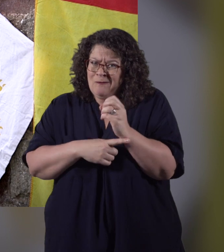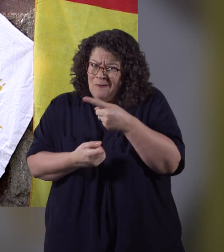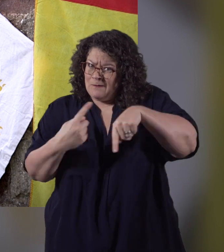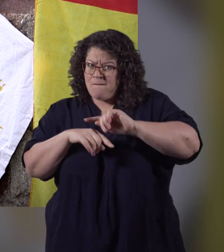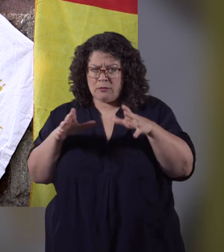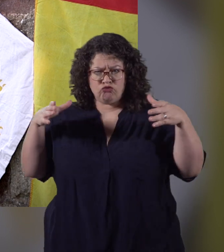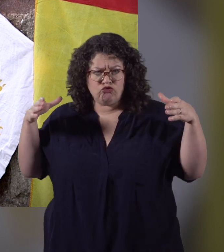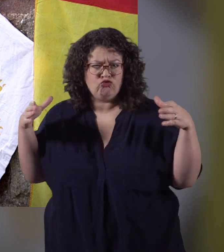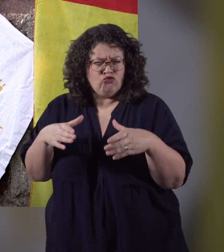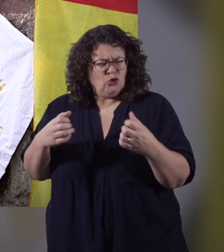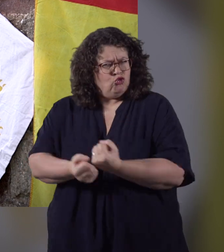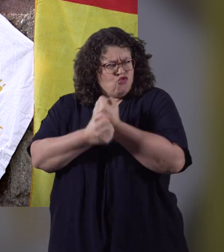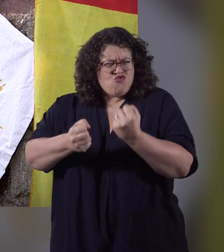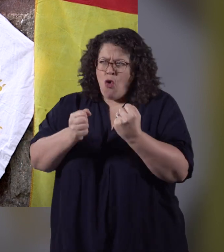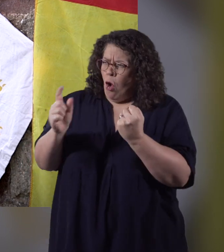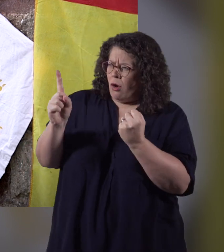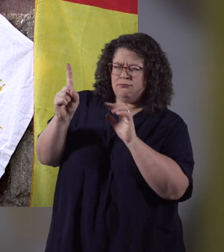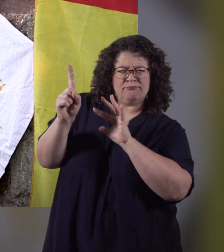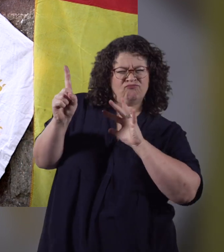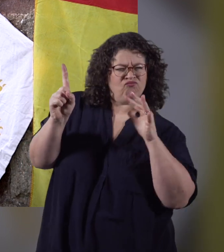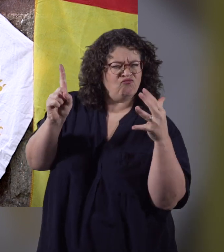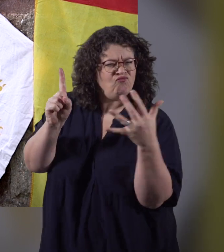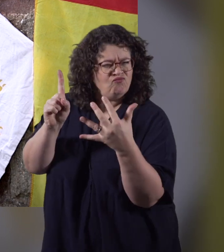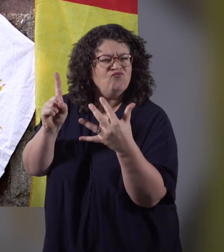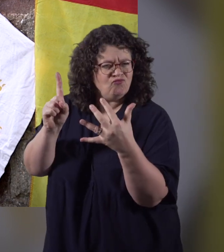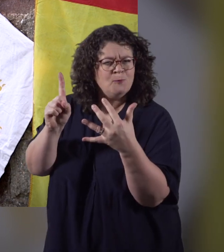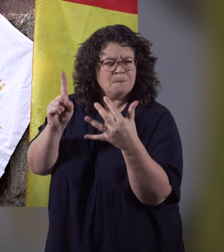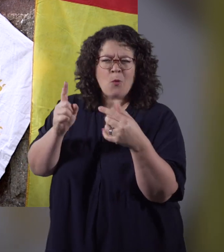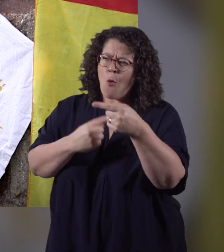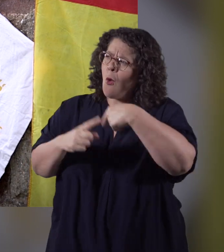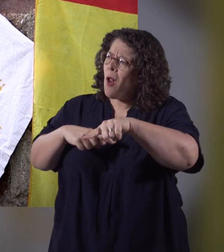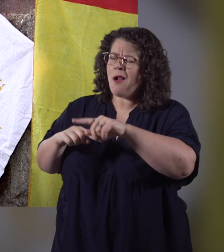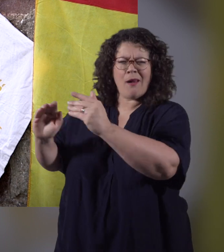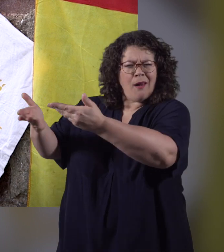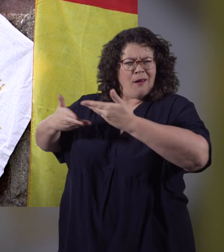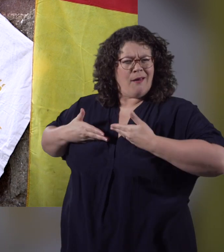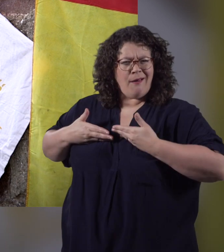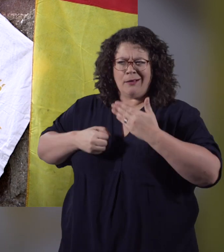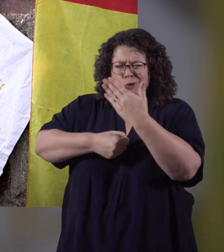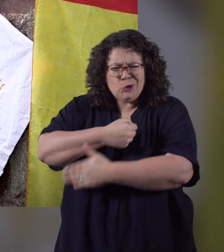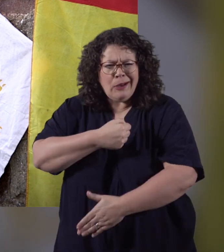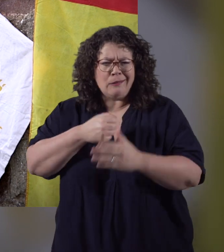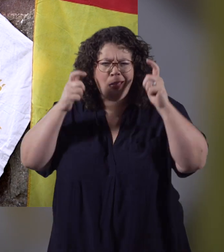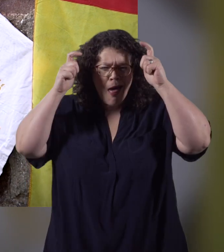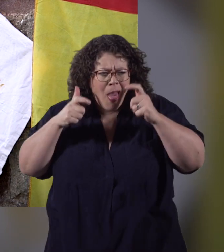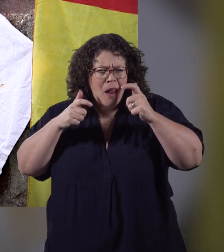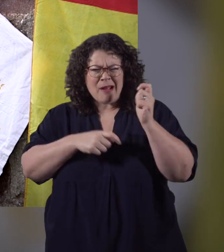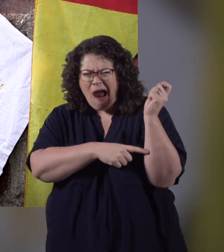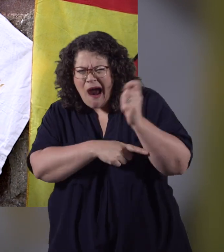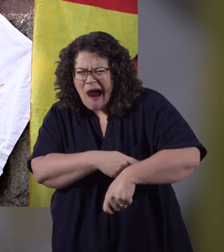of us at a time, so strong was his retinue. We would all be presented with a shield, a